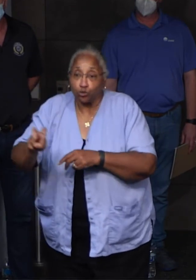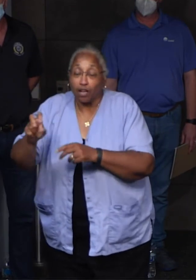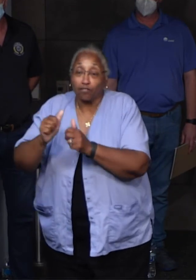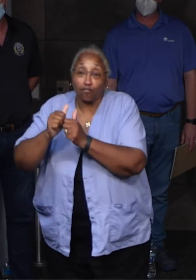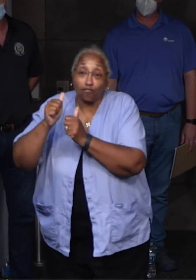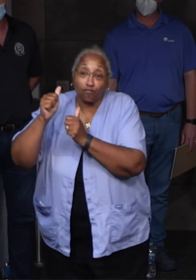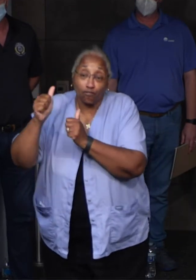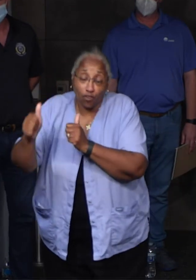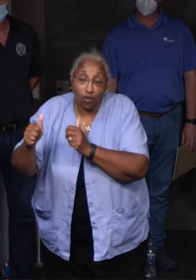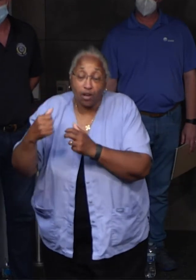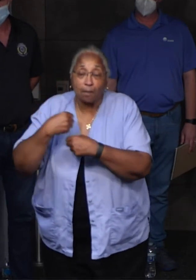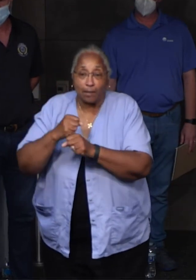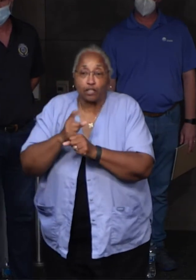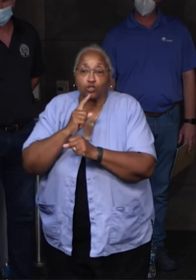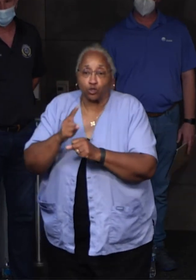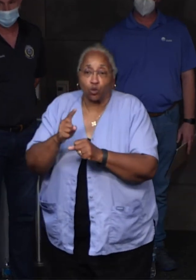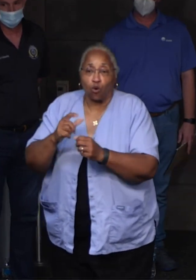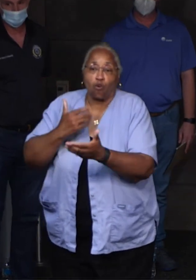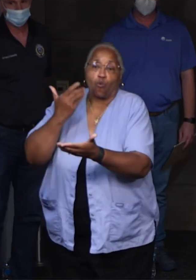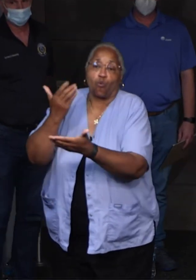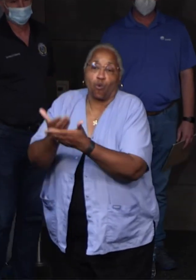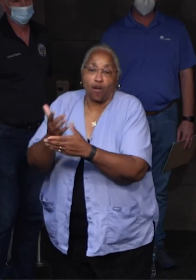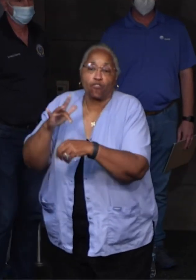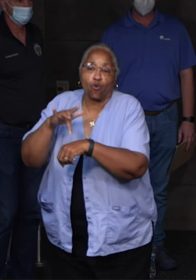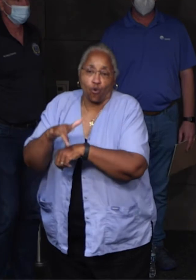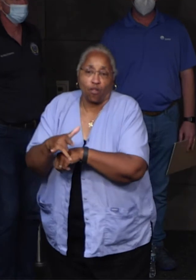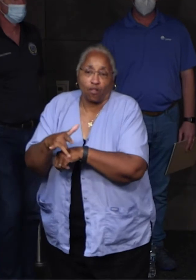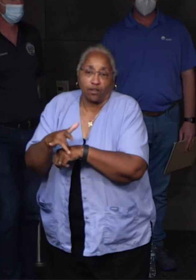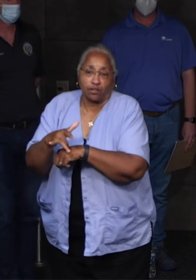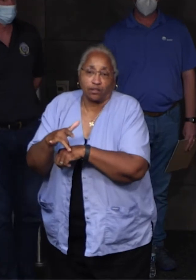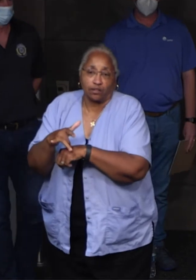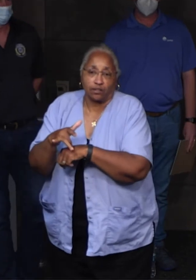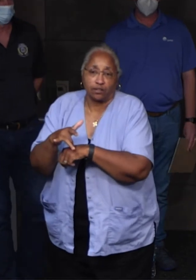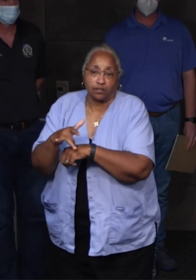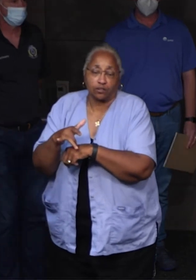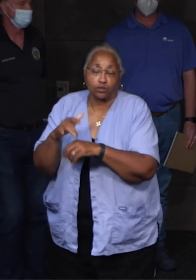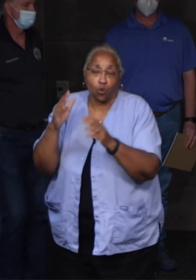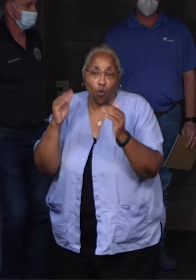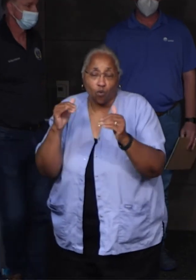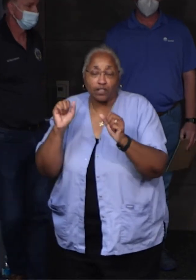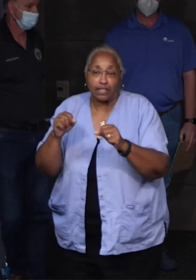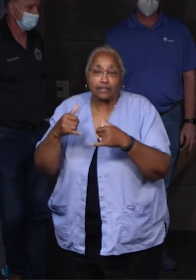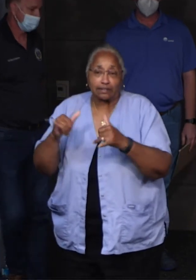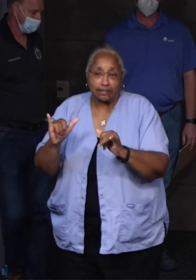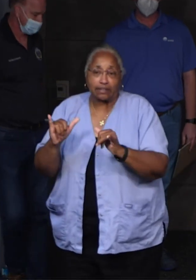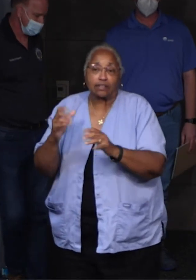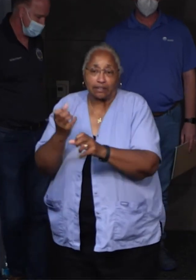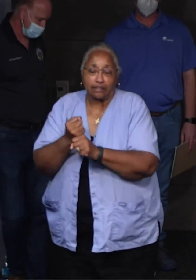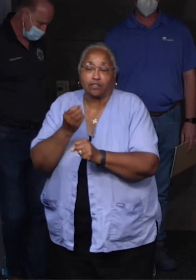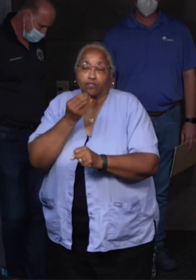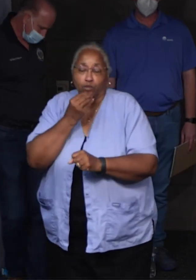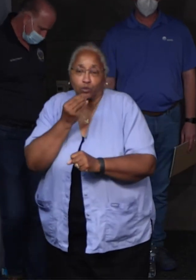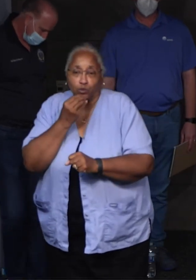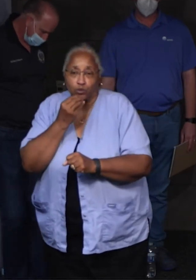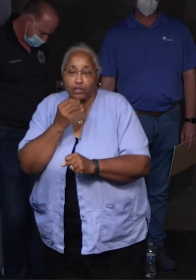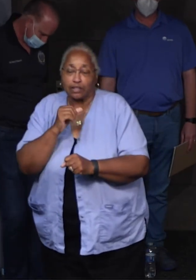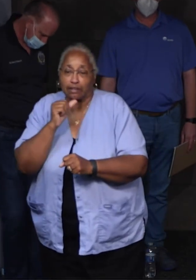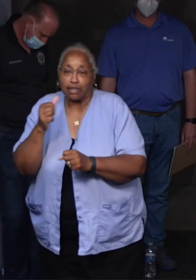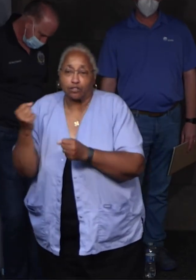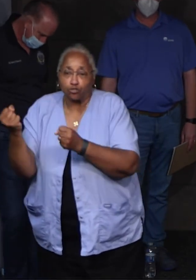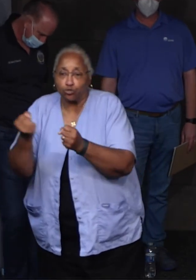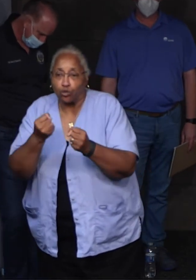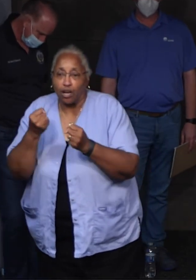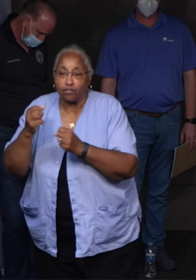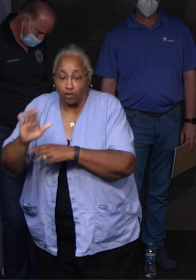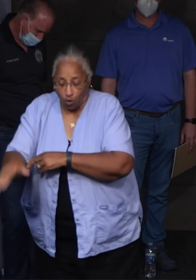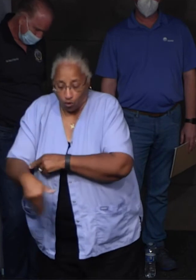making sure they get there early in the evening so they, you know, hopefully can still get a meal and aren't driving through the